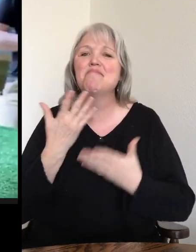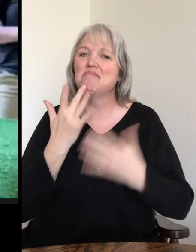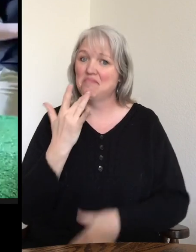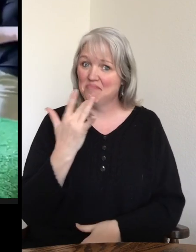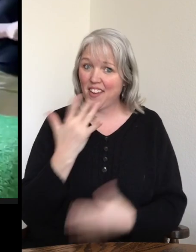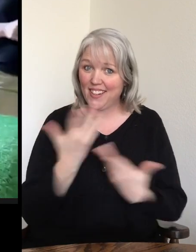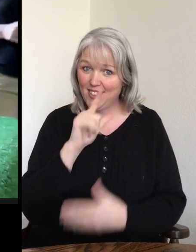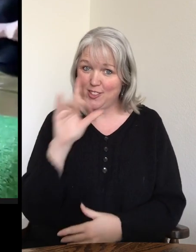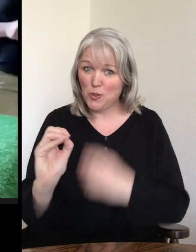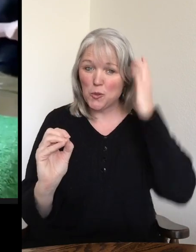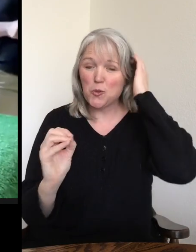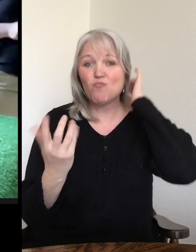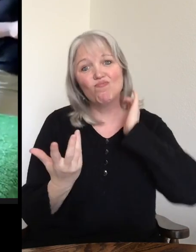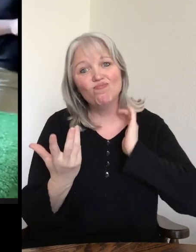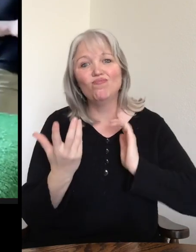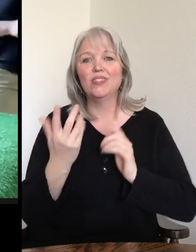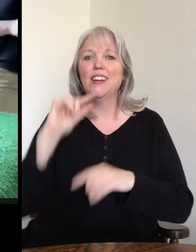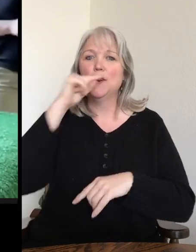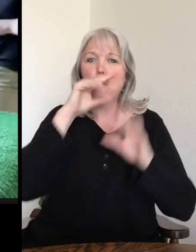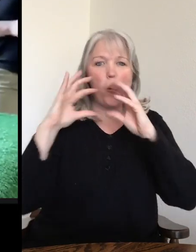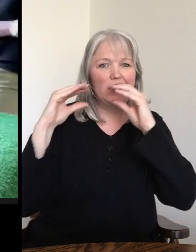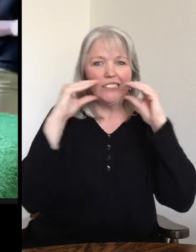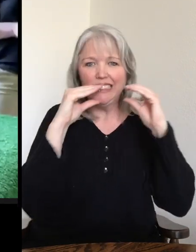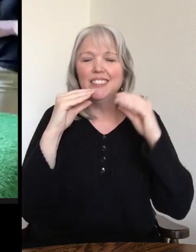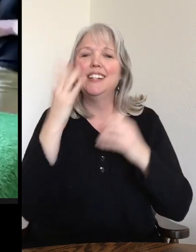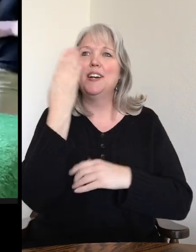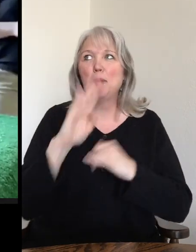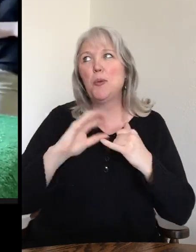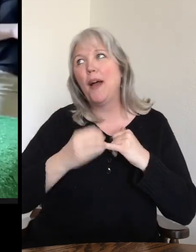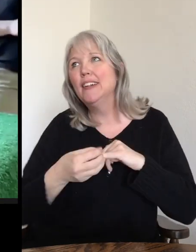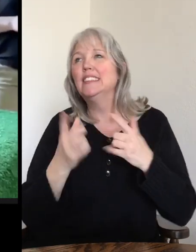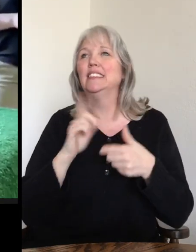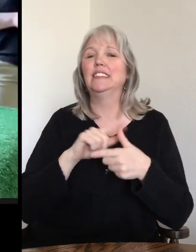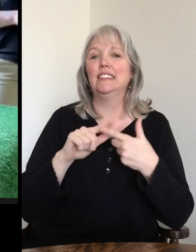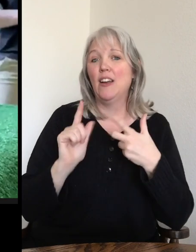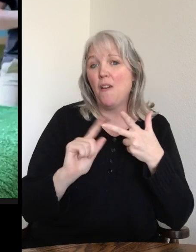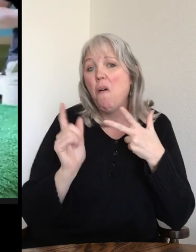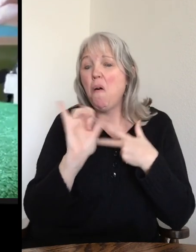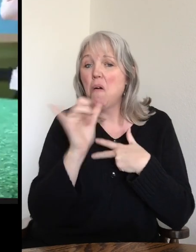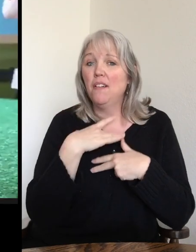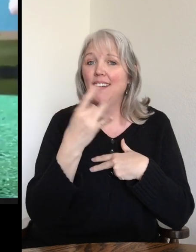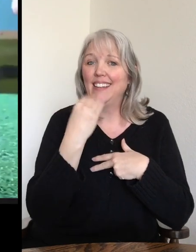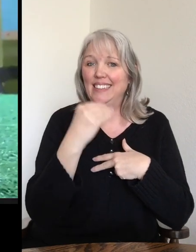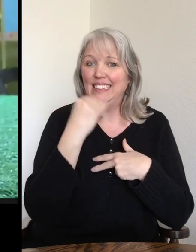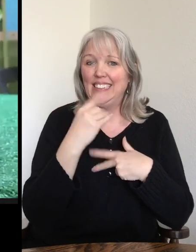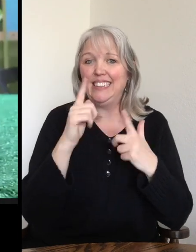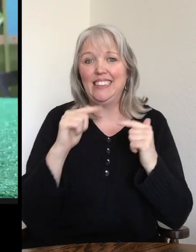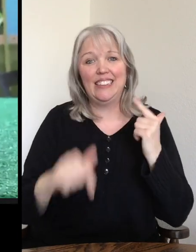here at the zoo are corn and cob and blueberries. They also like to eat any type of salad